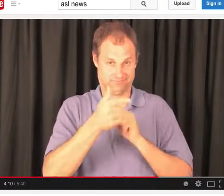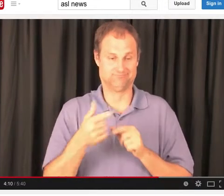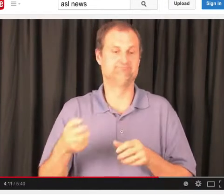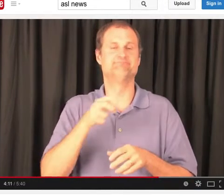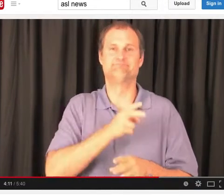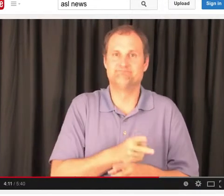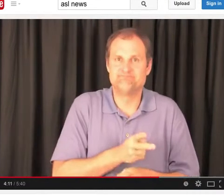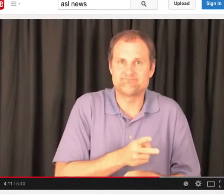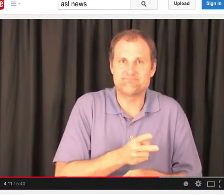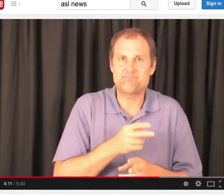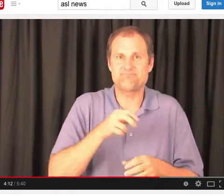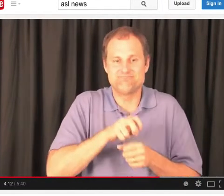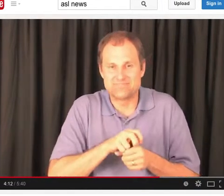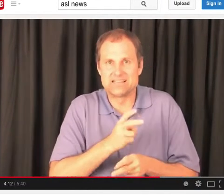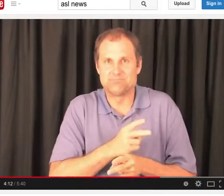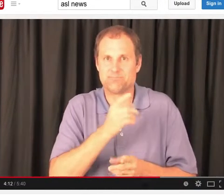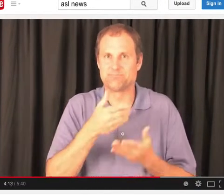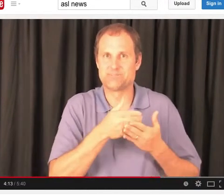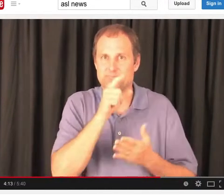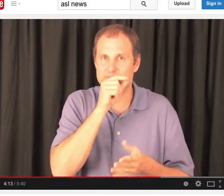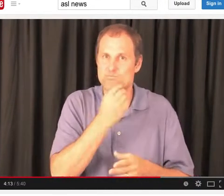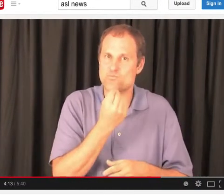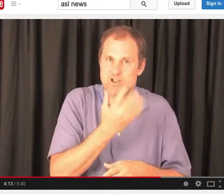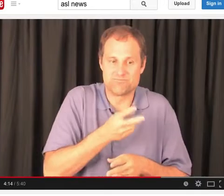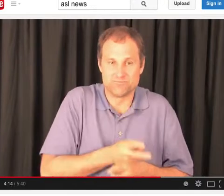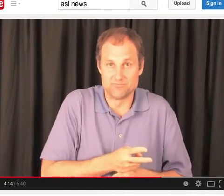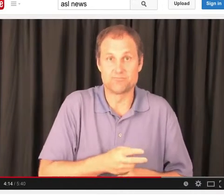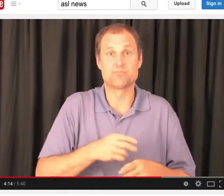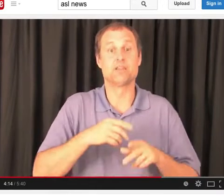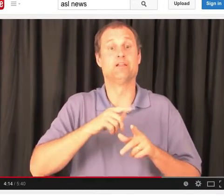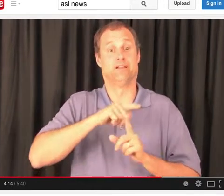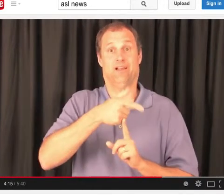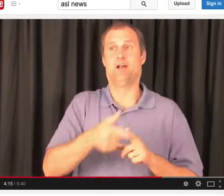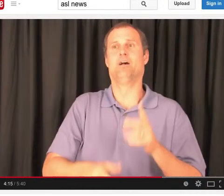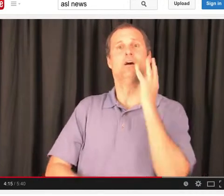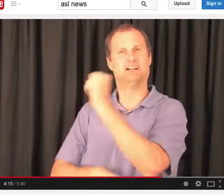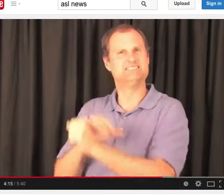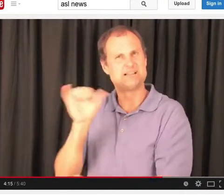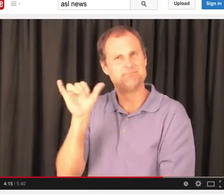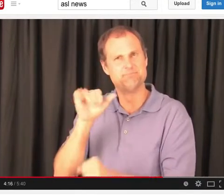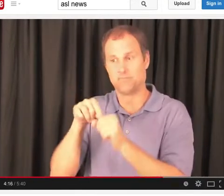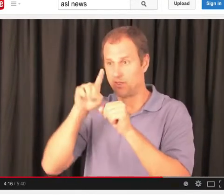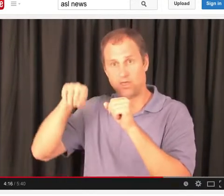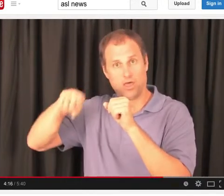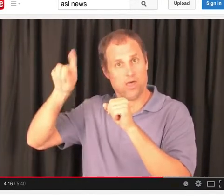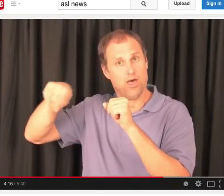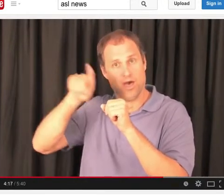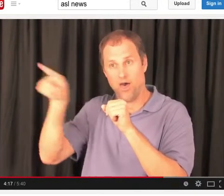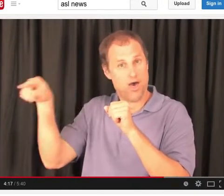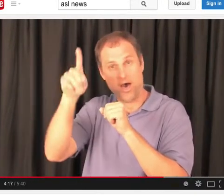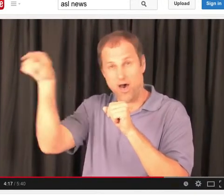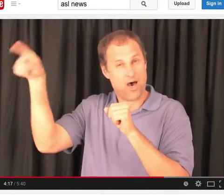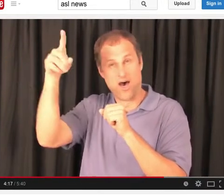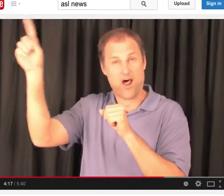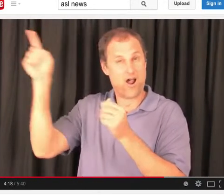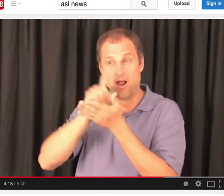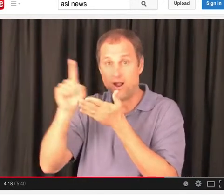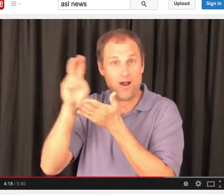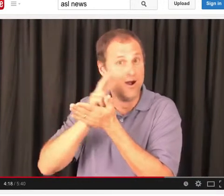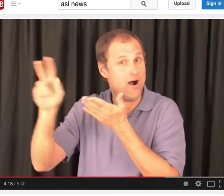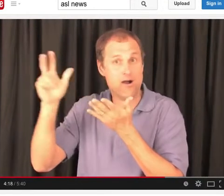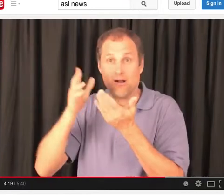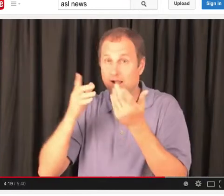Once the chick has been fed, then the male and the female will trade roles. One will take care of the chick, and the other will go and fly